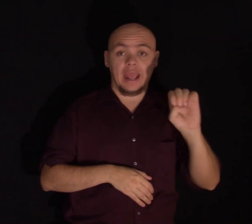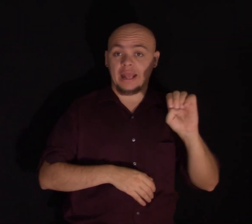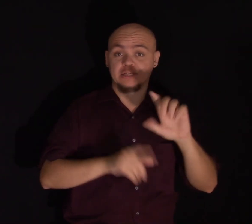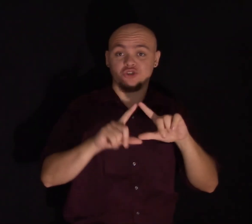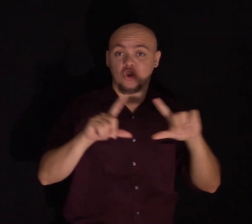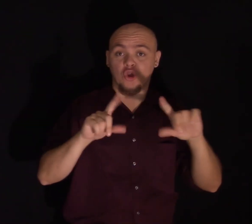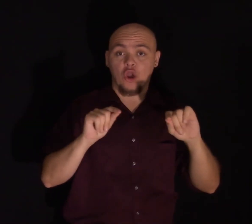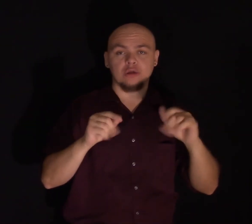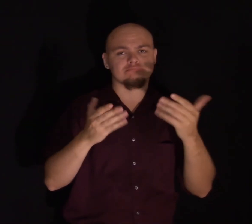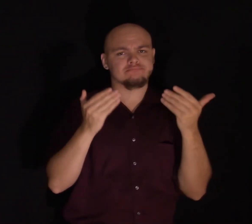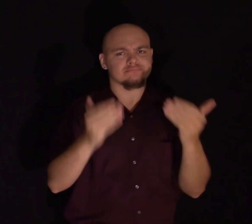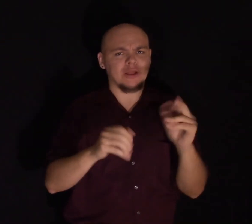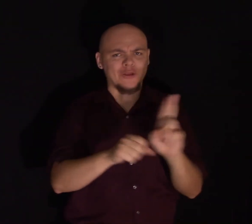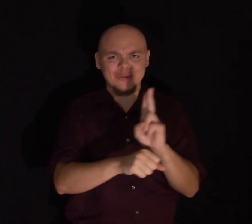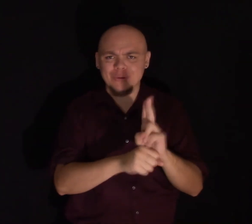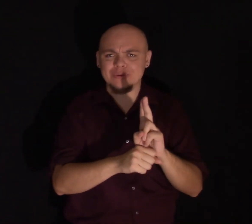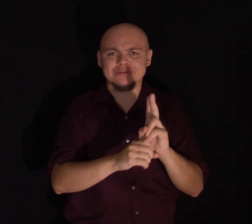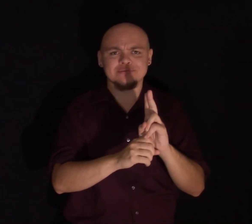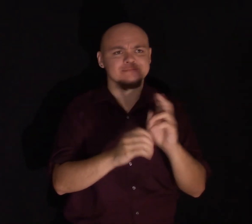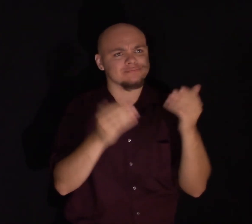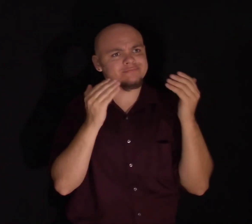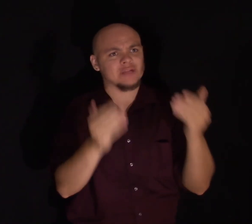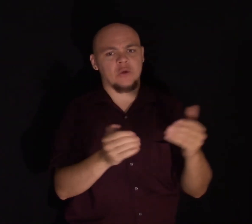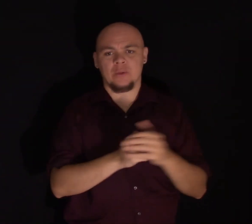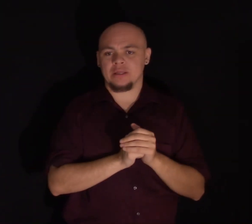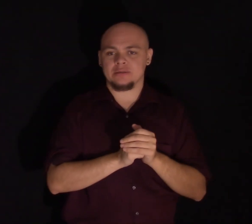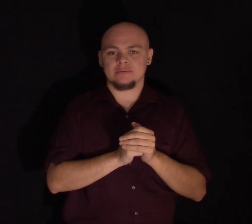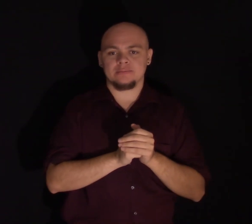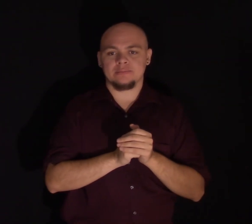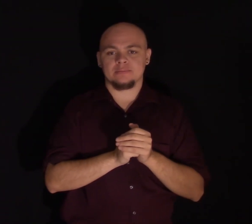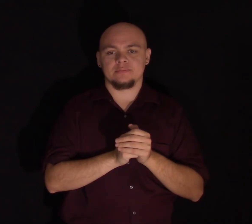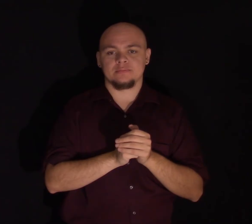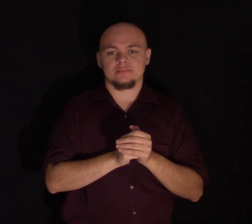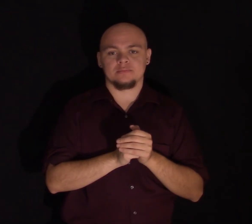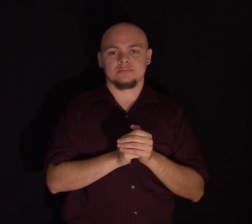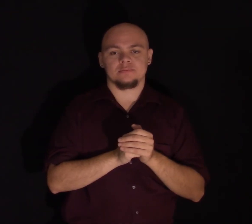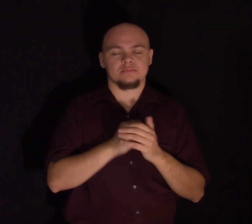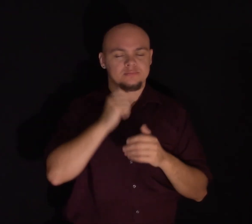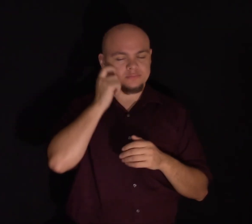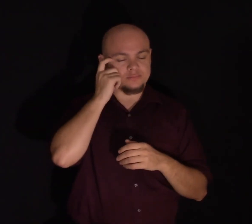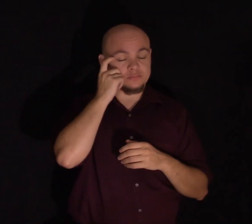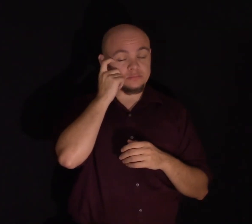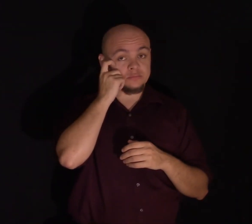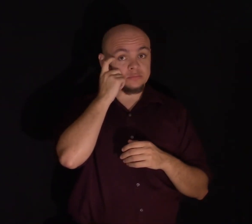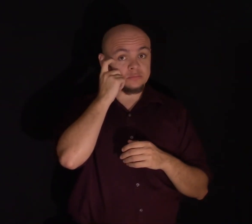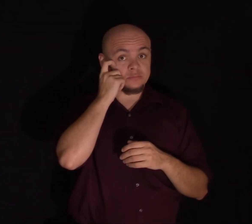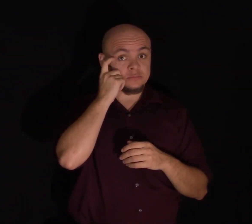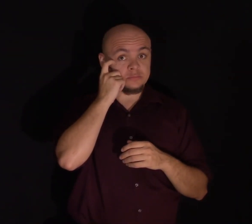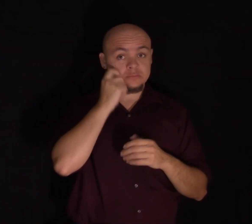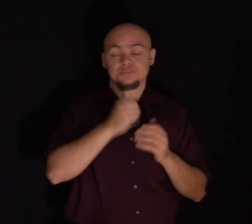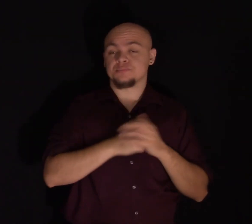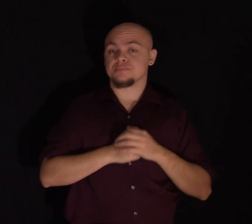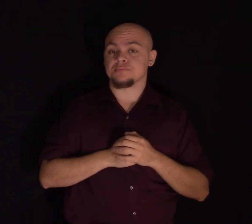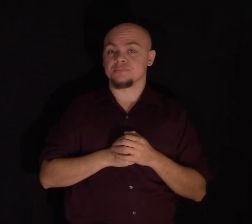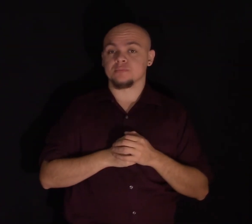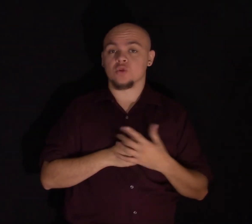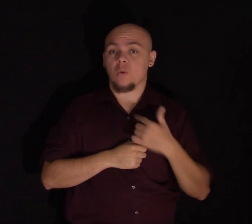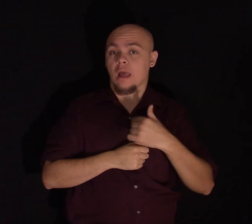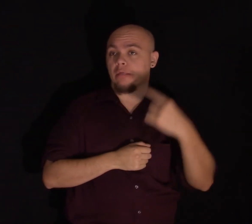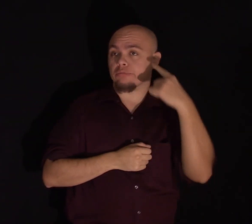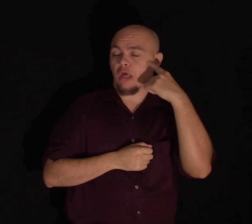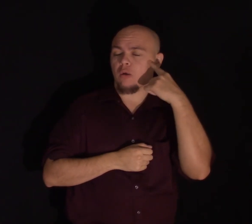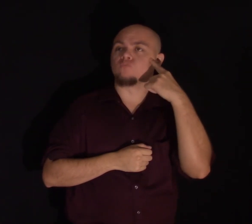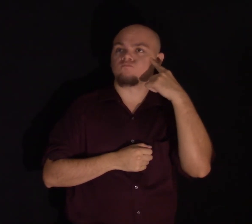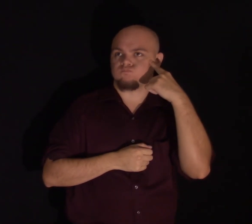passionate about this, as you can tell. And I have, as a result of doing this, I